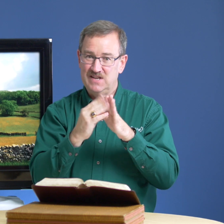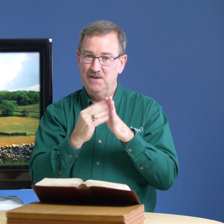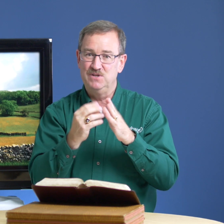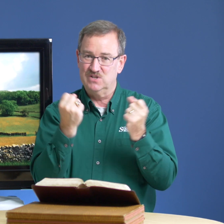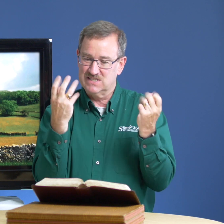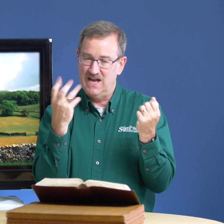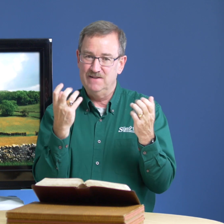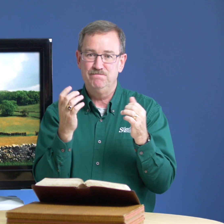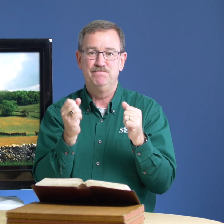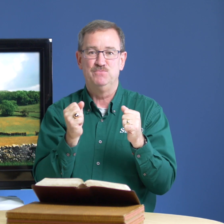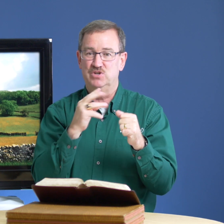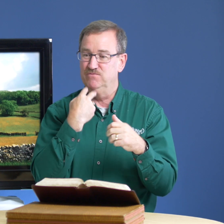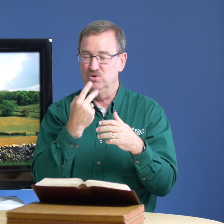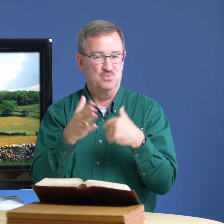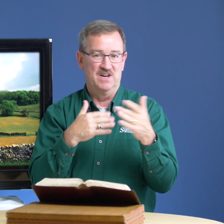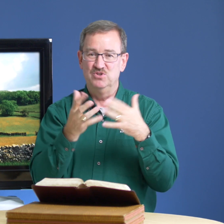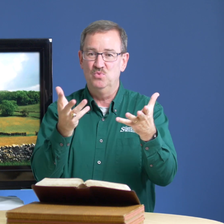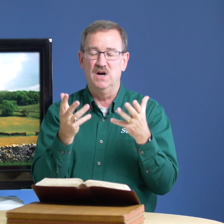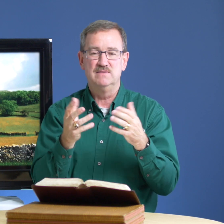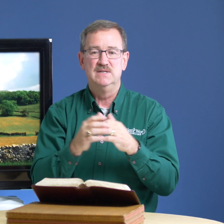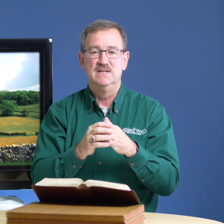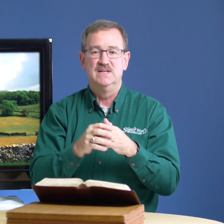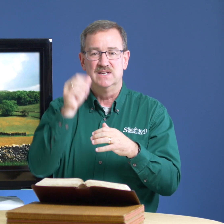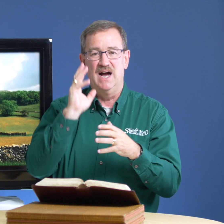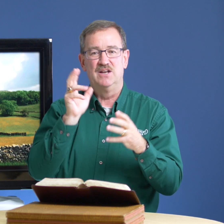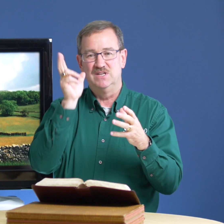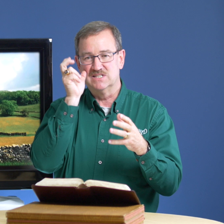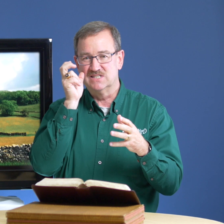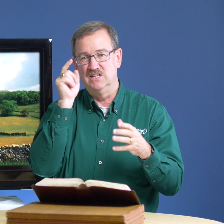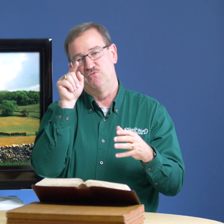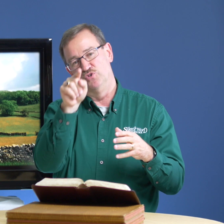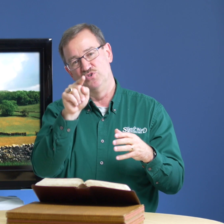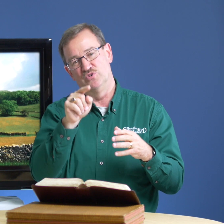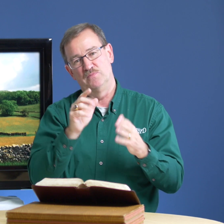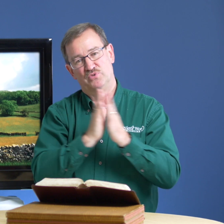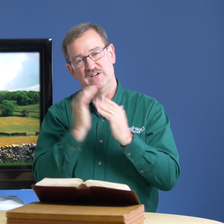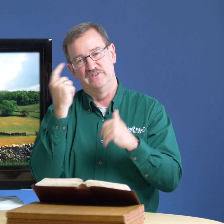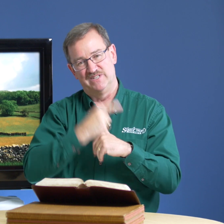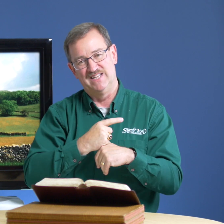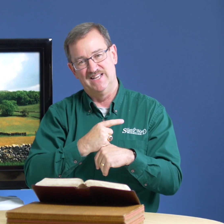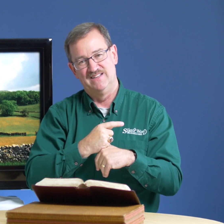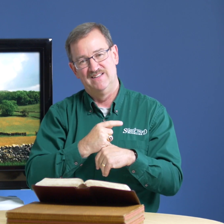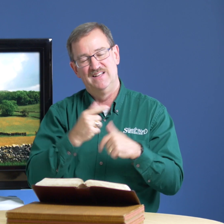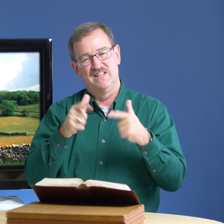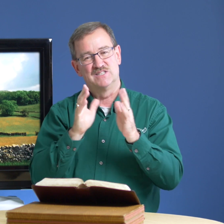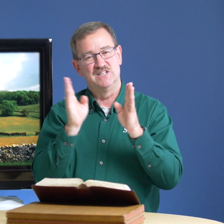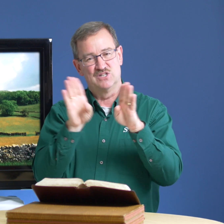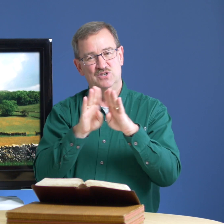copy you can sign you can voice whatever you want god is listening for your prayer today let's let's close